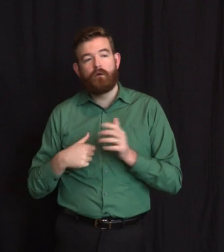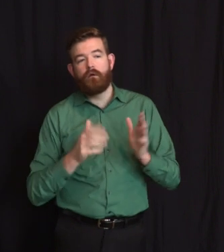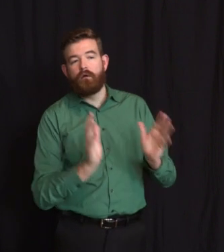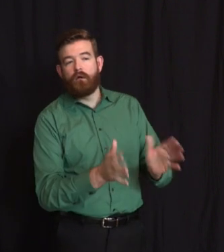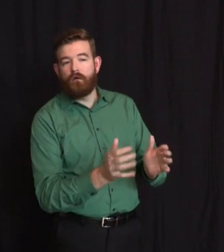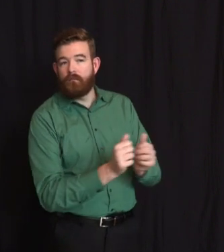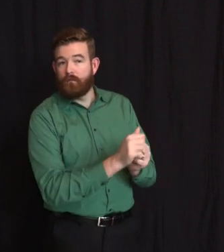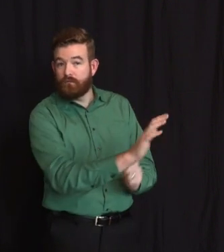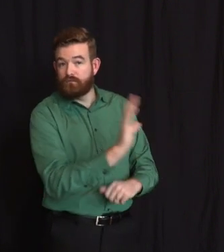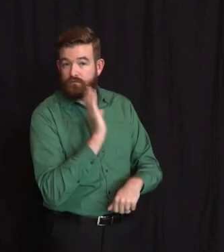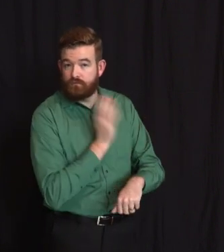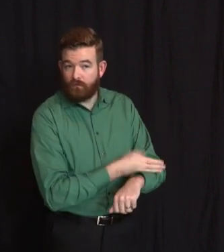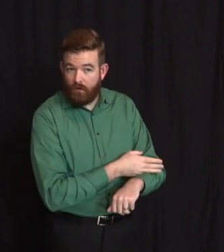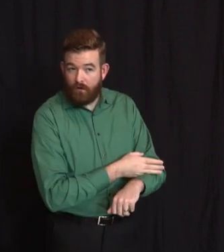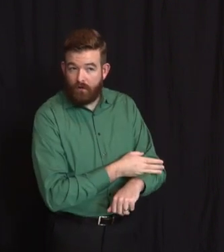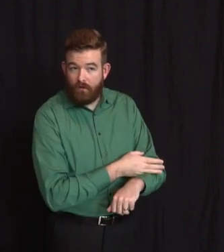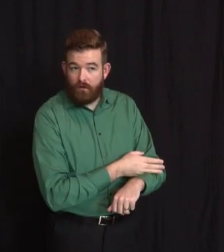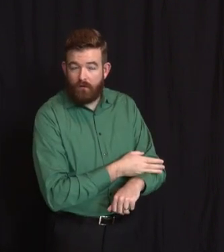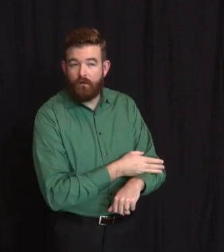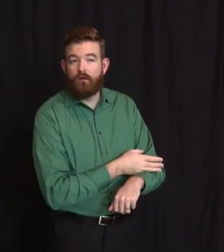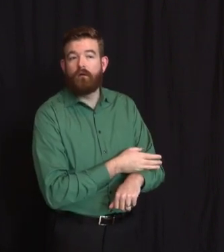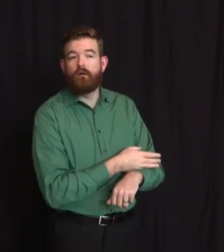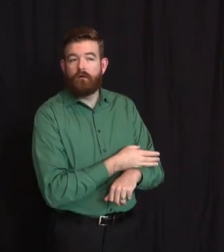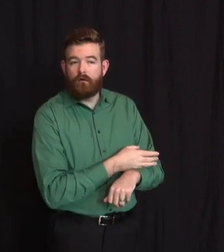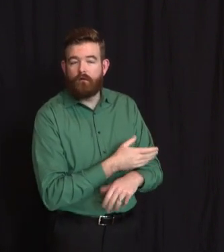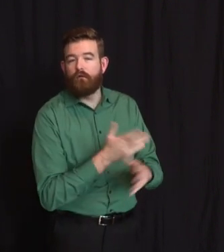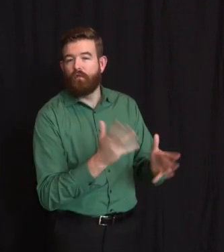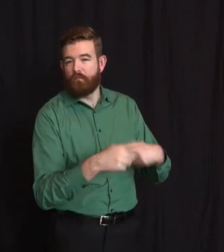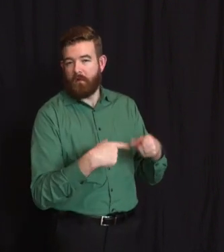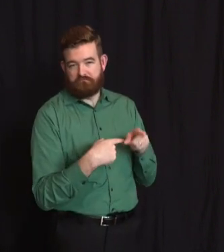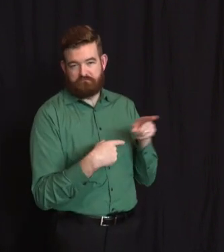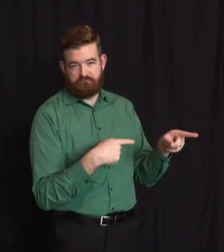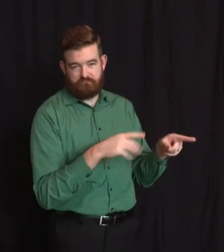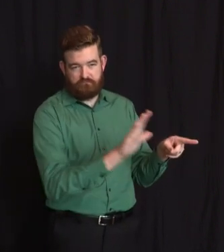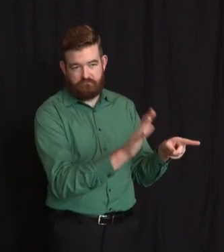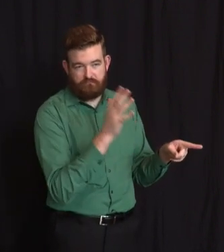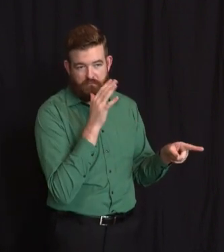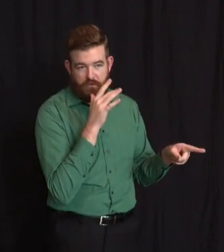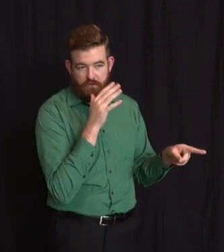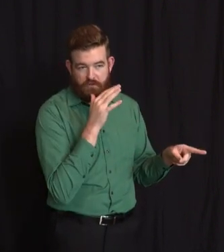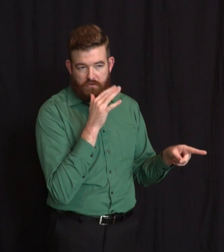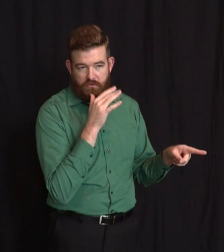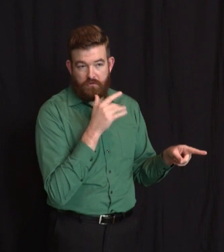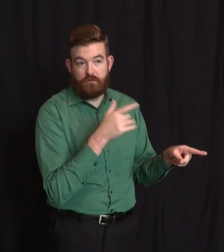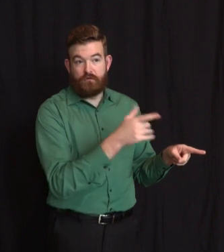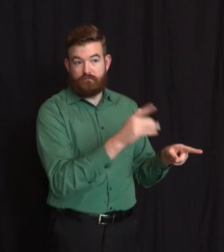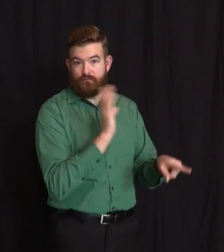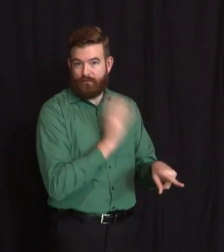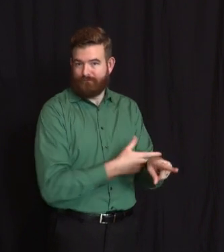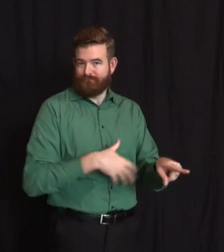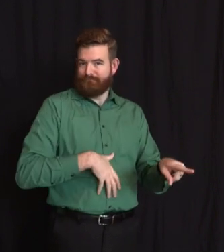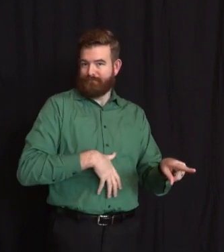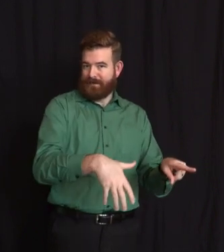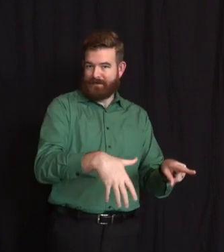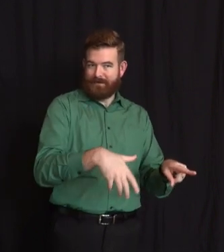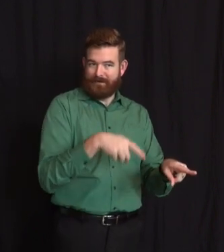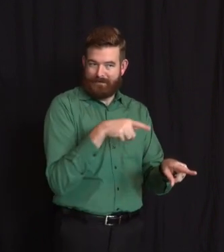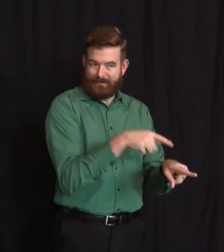Maggie is the one who's pregnant. She's got a son due on August 15th, which I reminded her as a Catholic is a holy day of